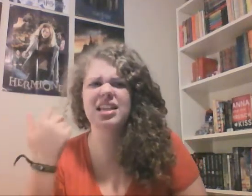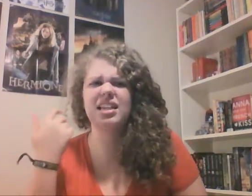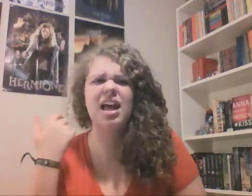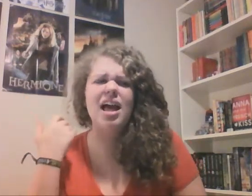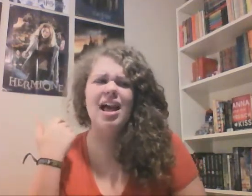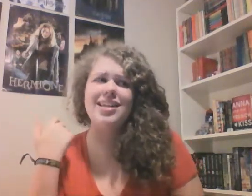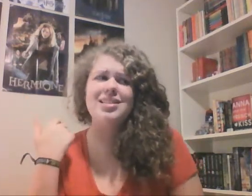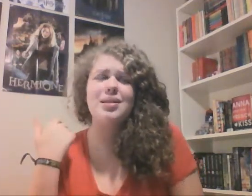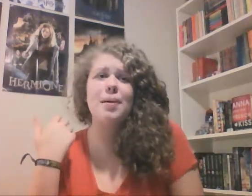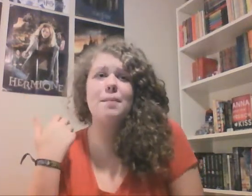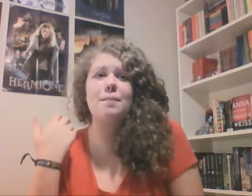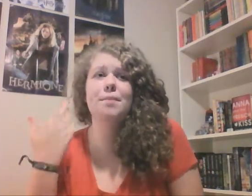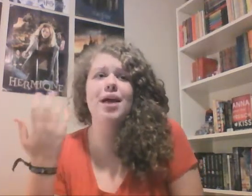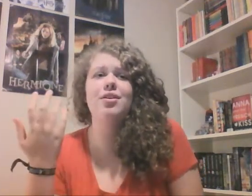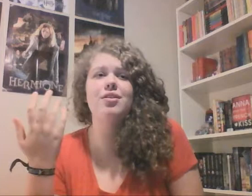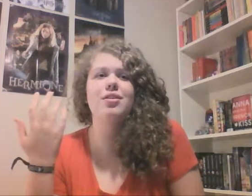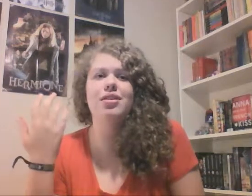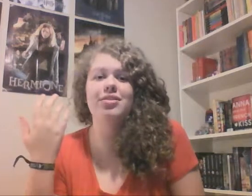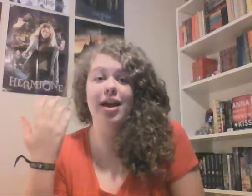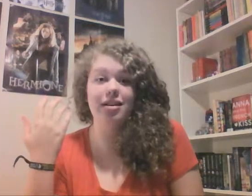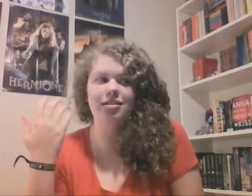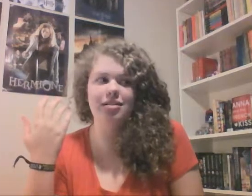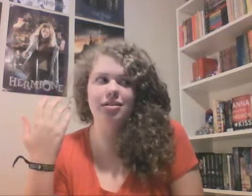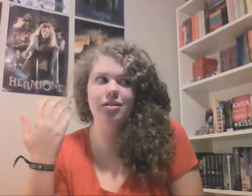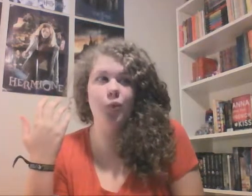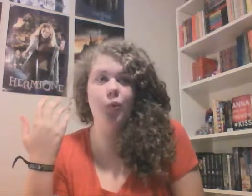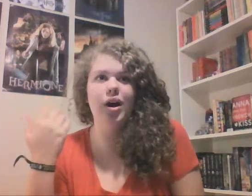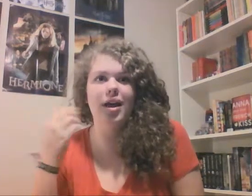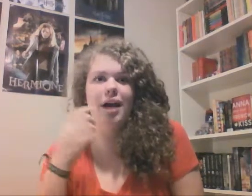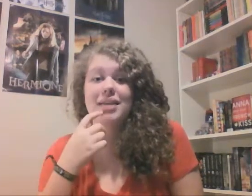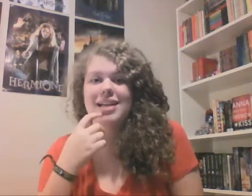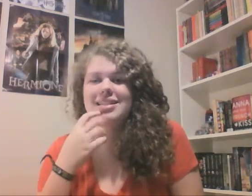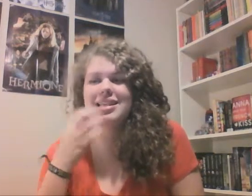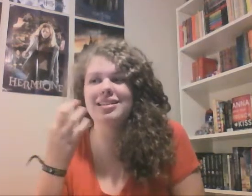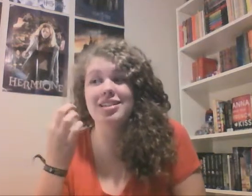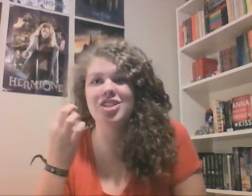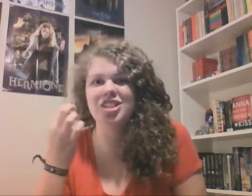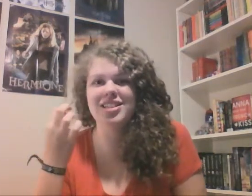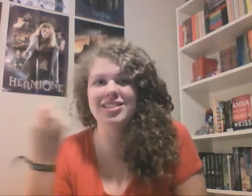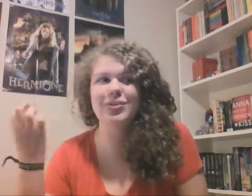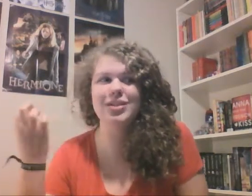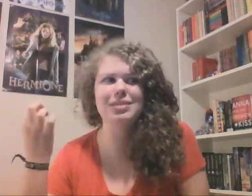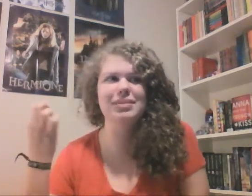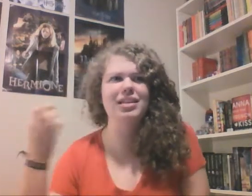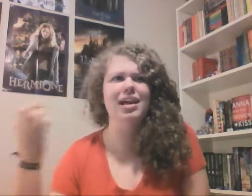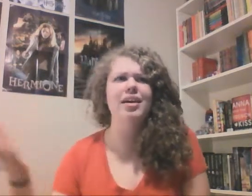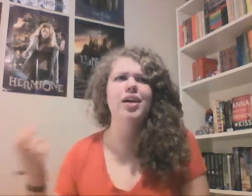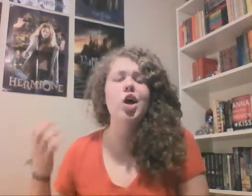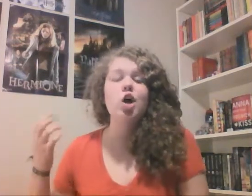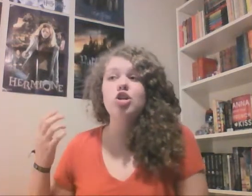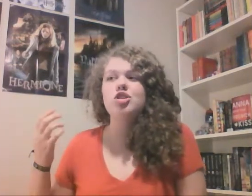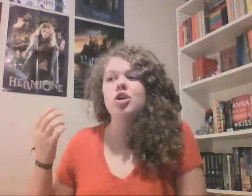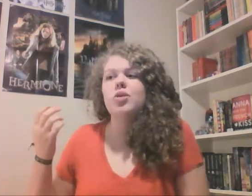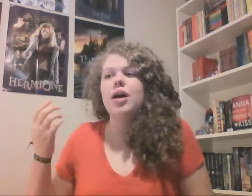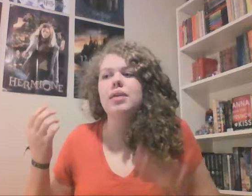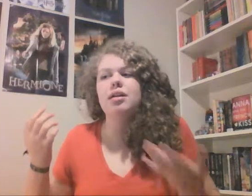and it's better than what I'm guessing Allegiant is going to be like. So, I mean,